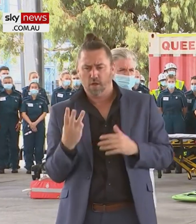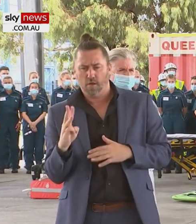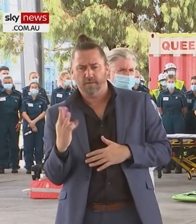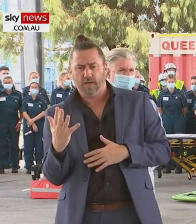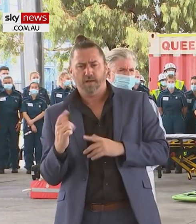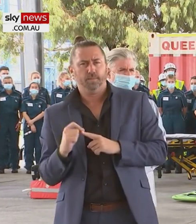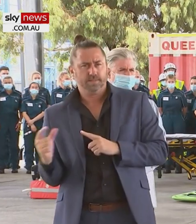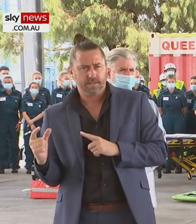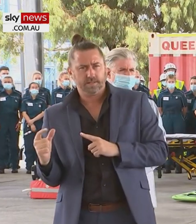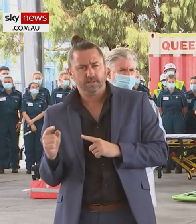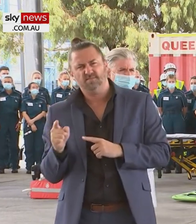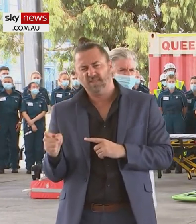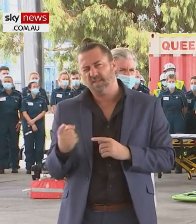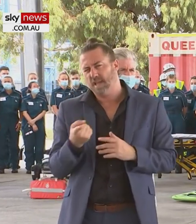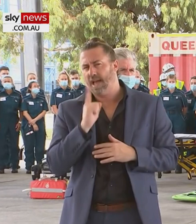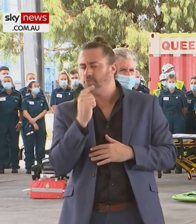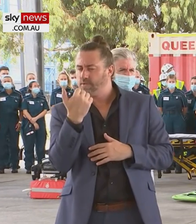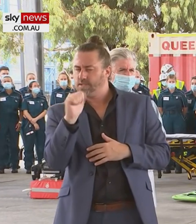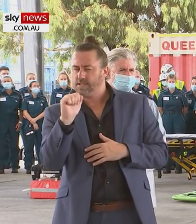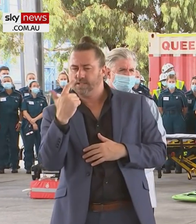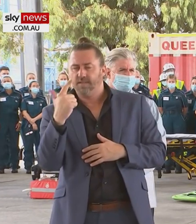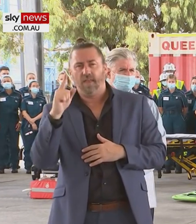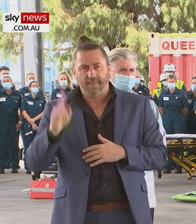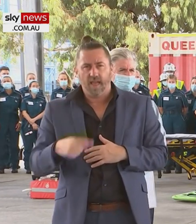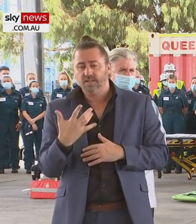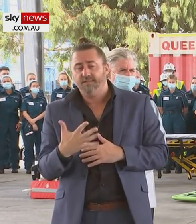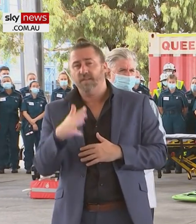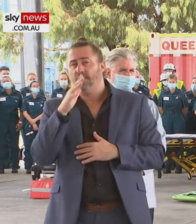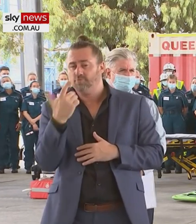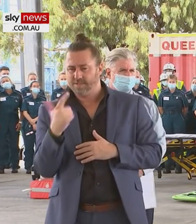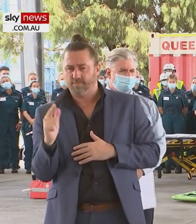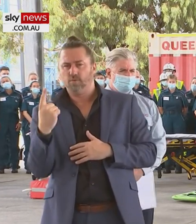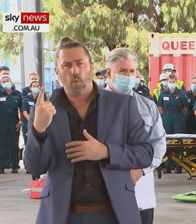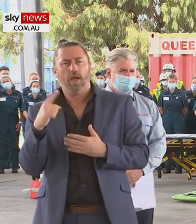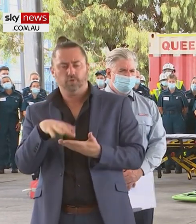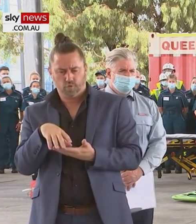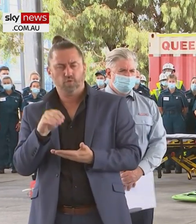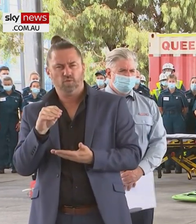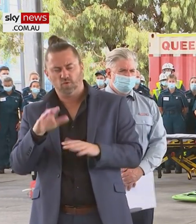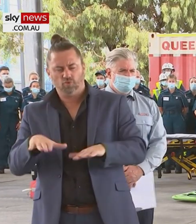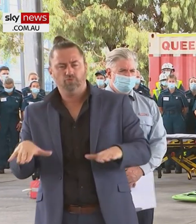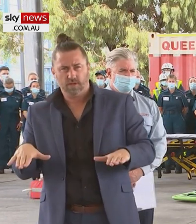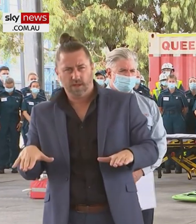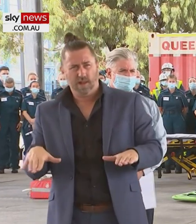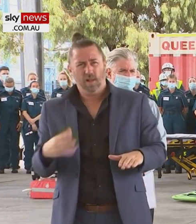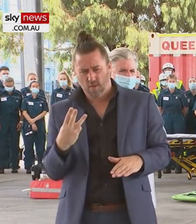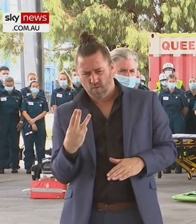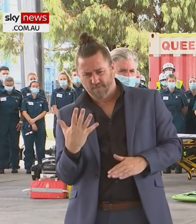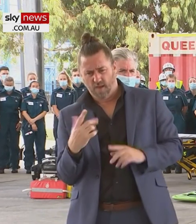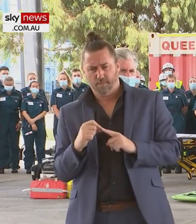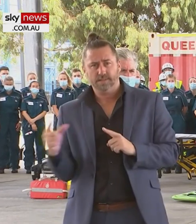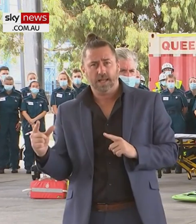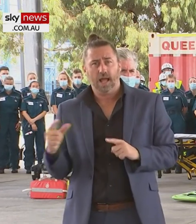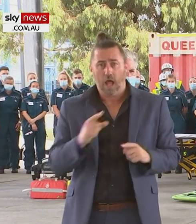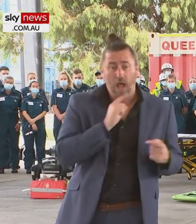which is over 167,571 doses, but that rate of 35% has certainly been